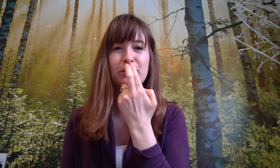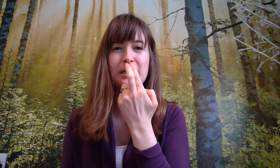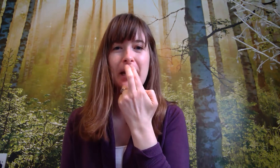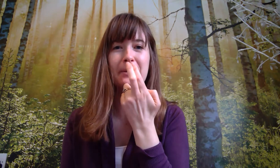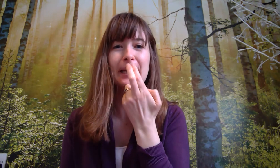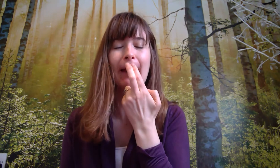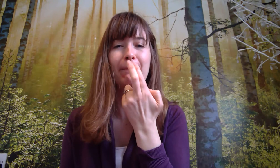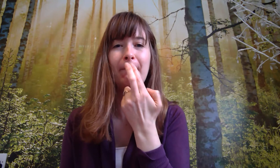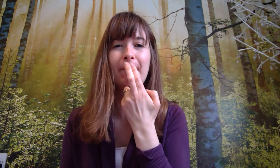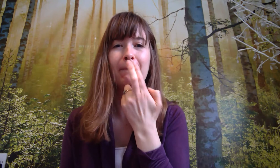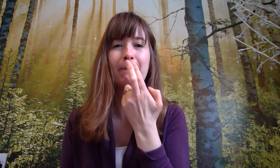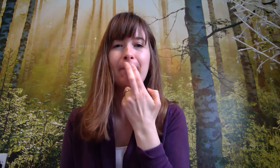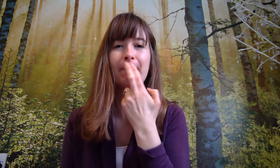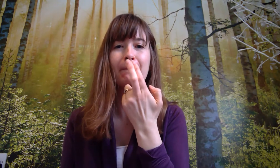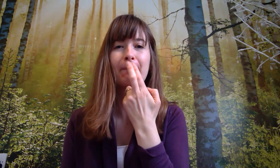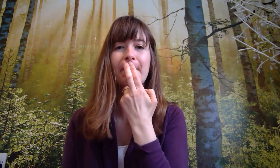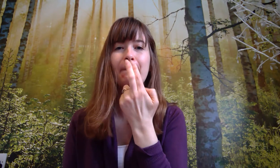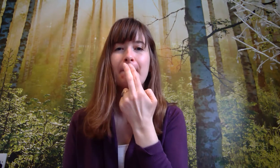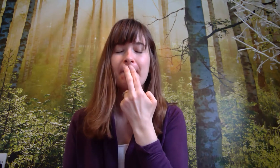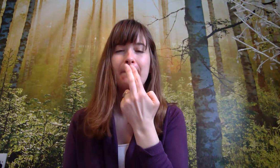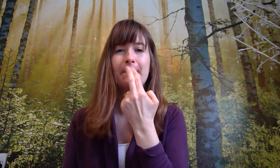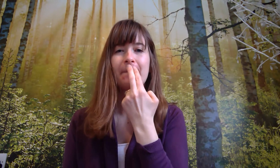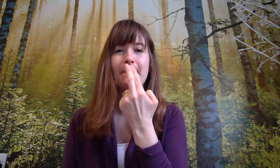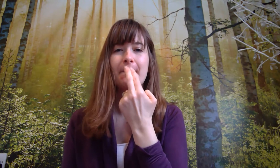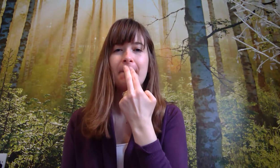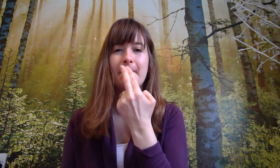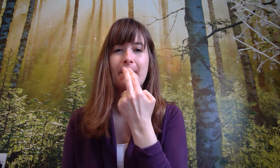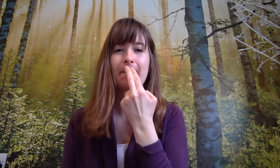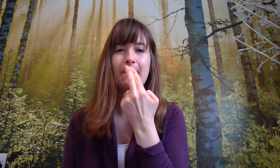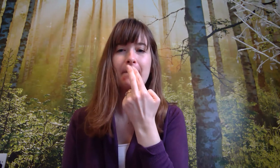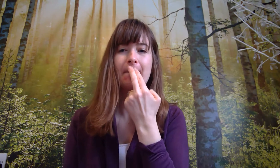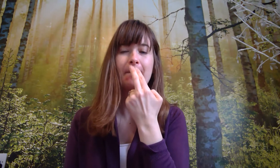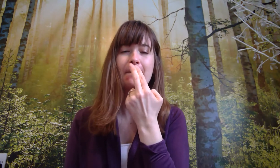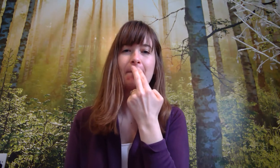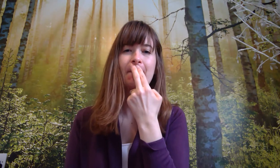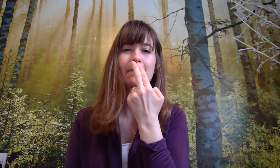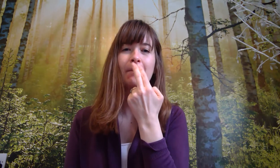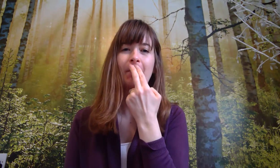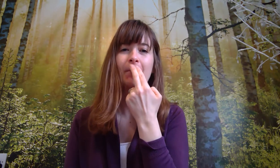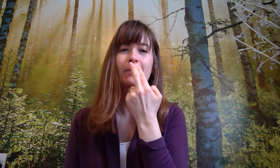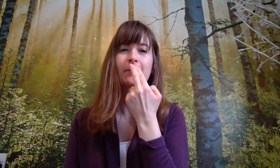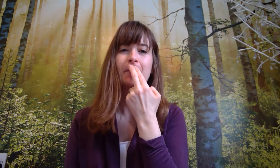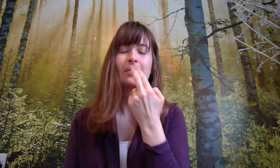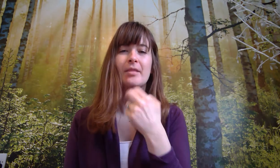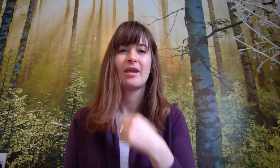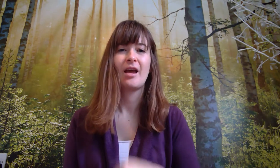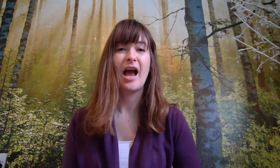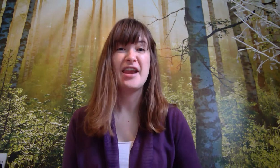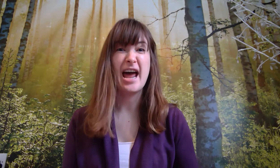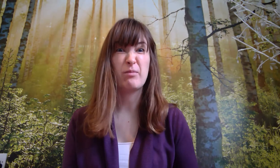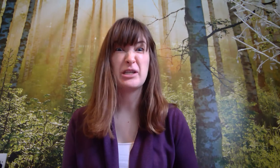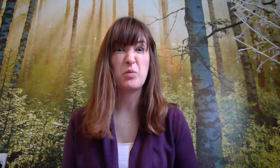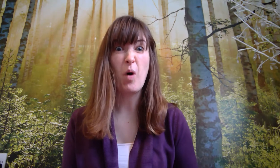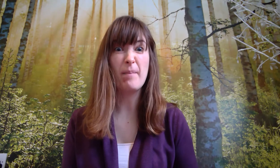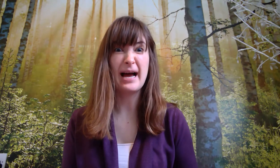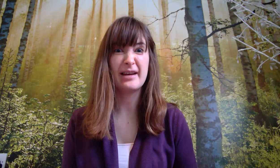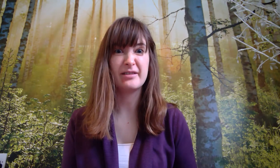under your nose again and now we swap hands